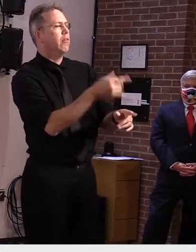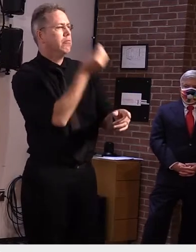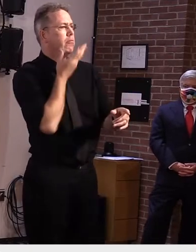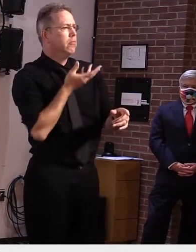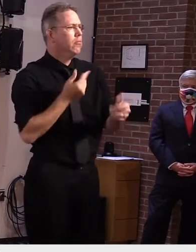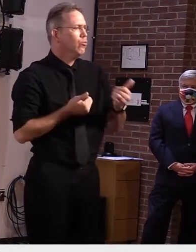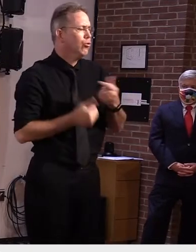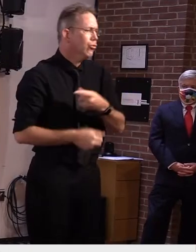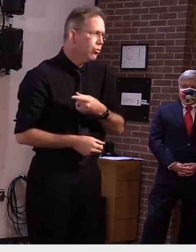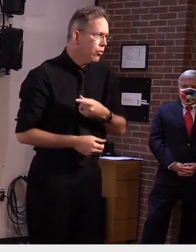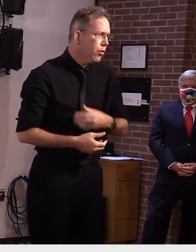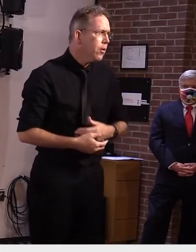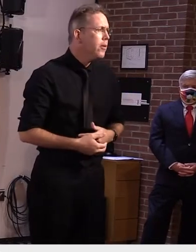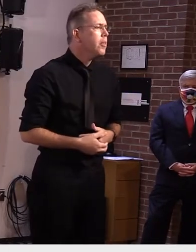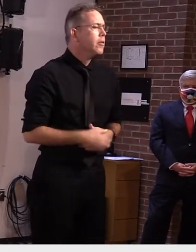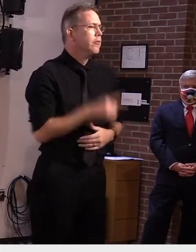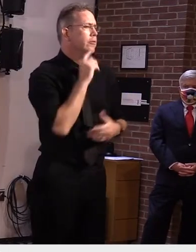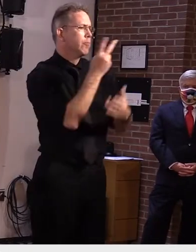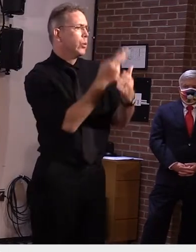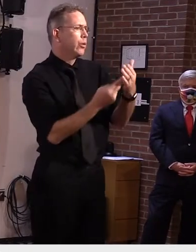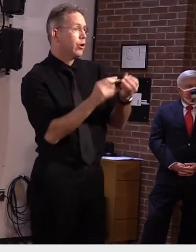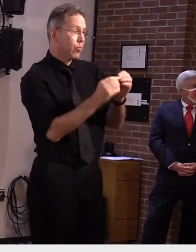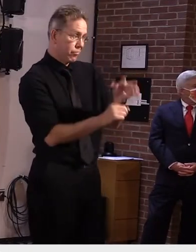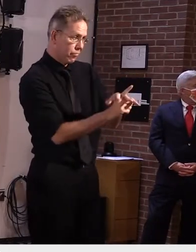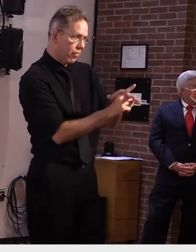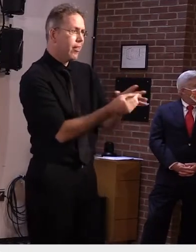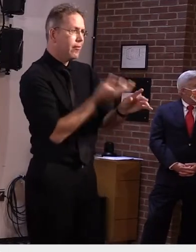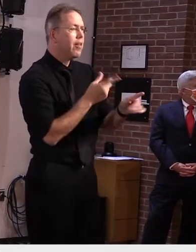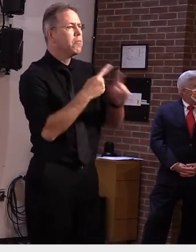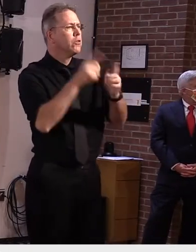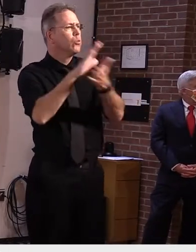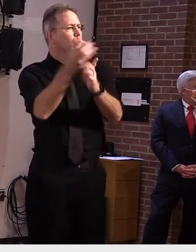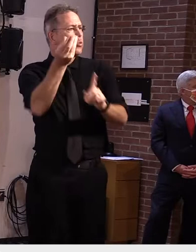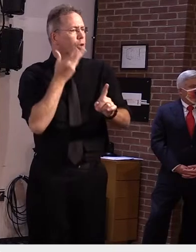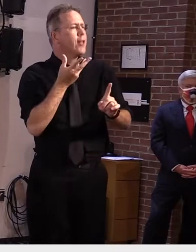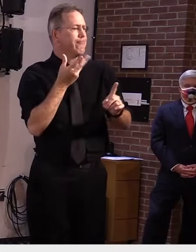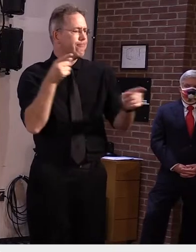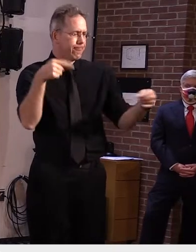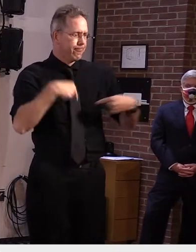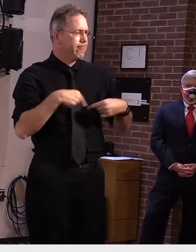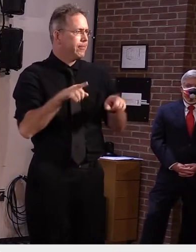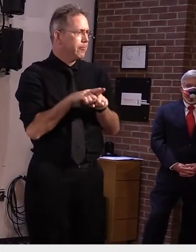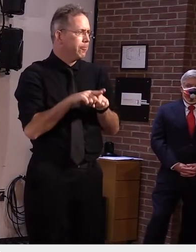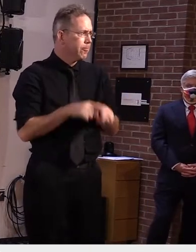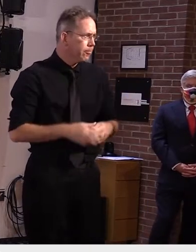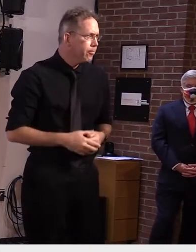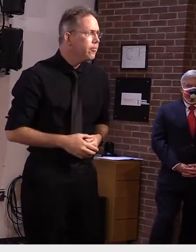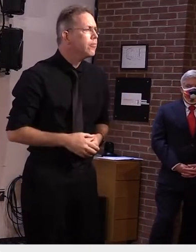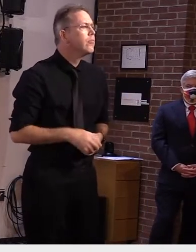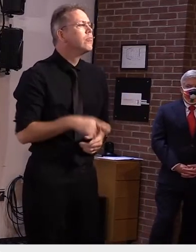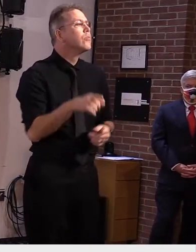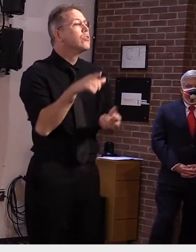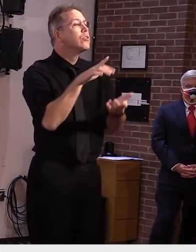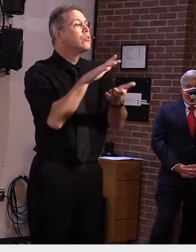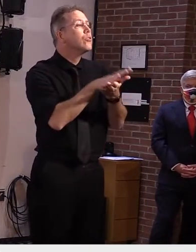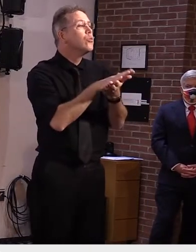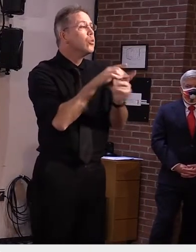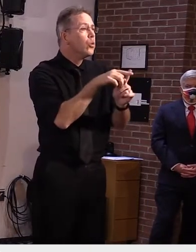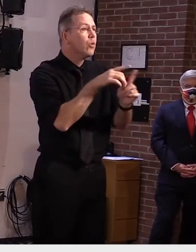because a school nurse for example might have a sick child and then they talk to the health department or